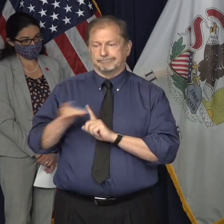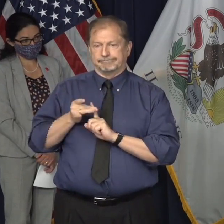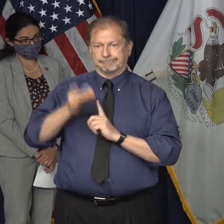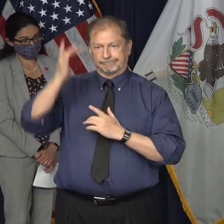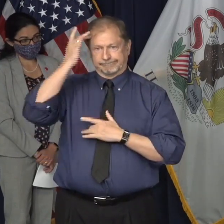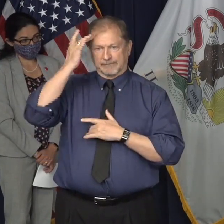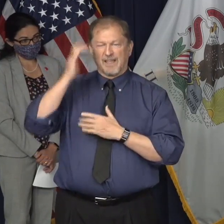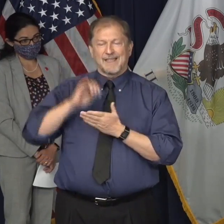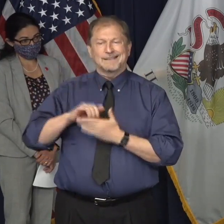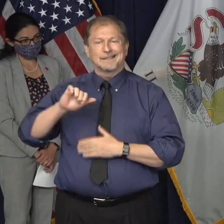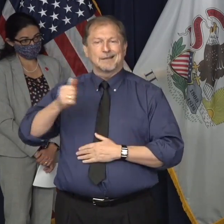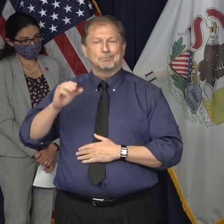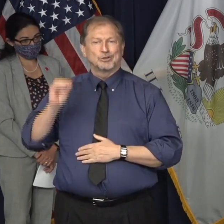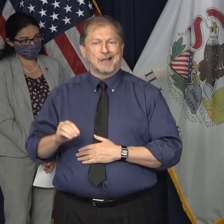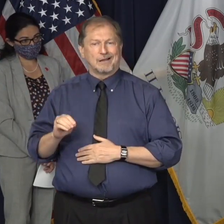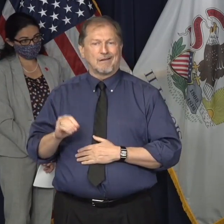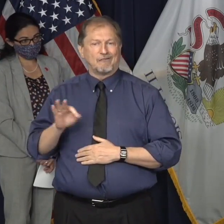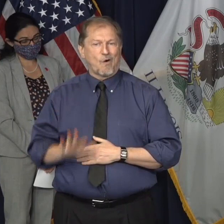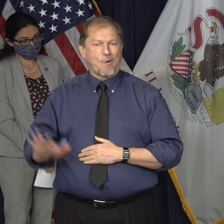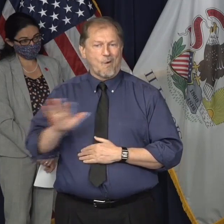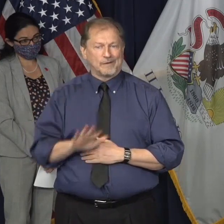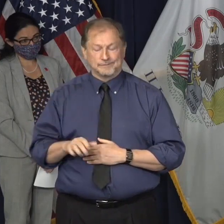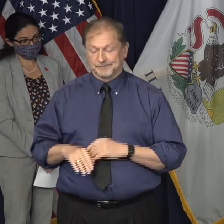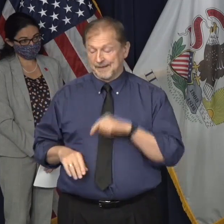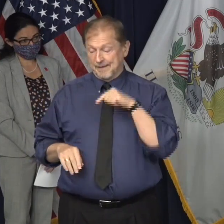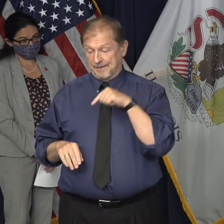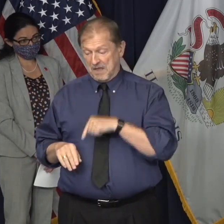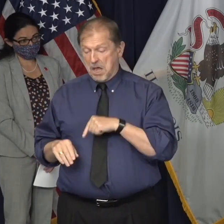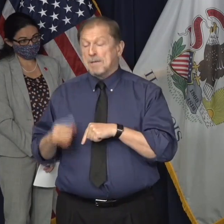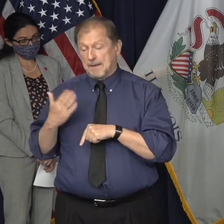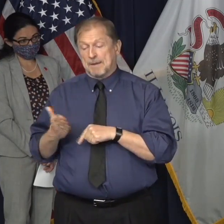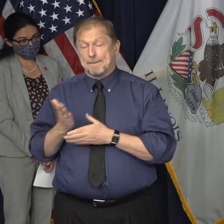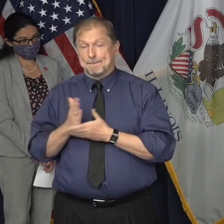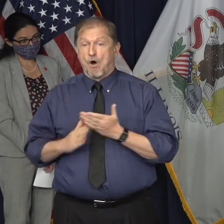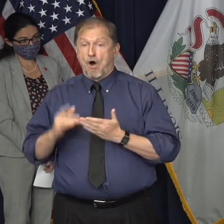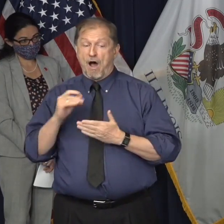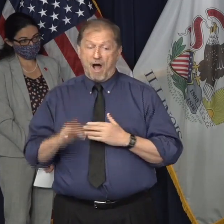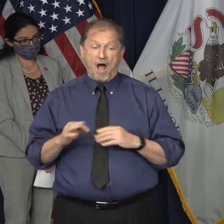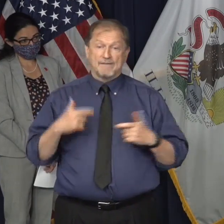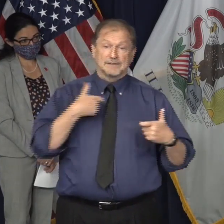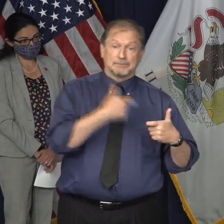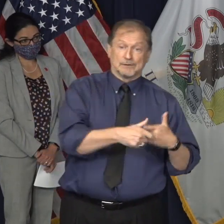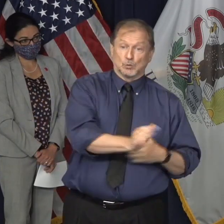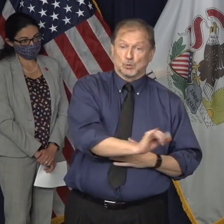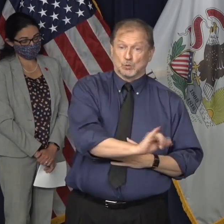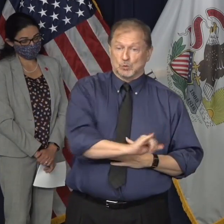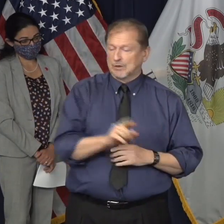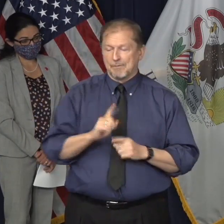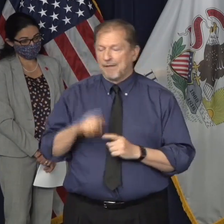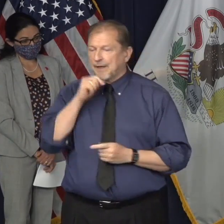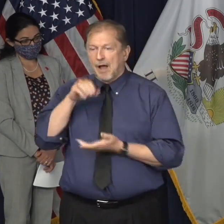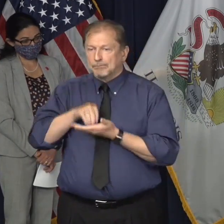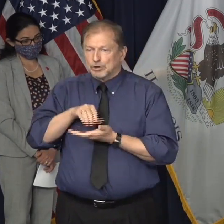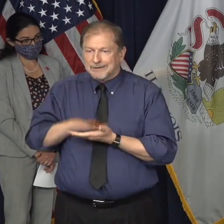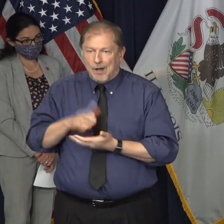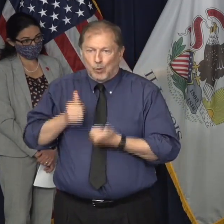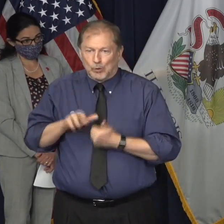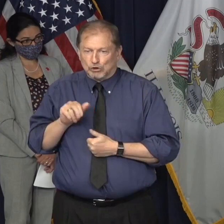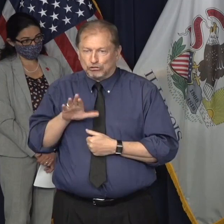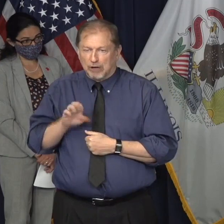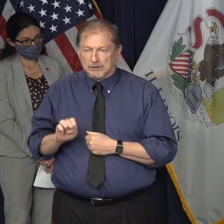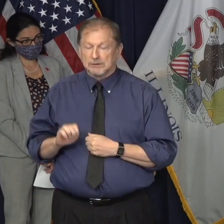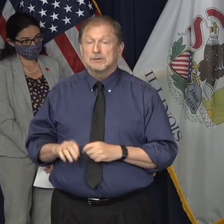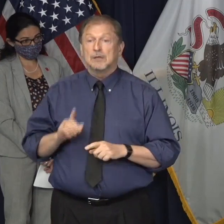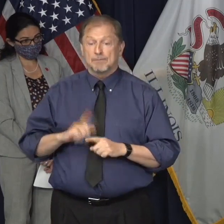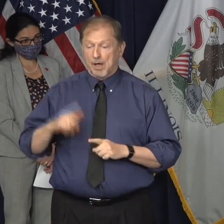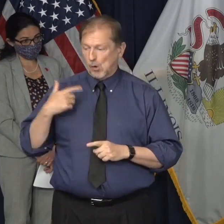We don't know what portion of those unknowns might also qualify as Hispanic or Latinx, but what we do know is that our